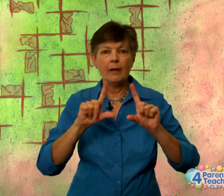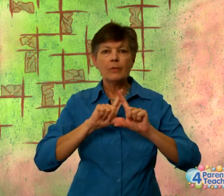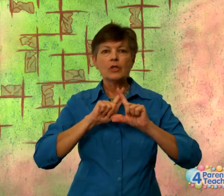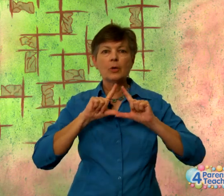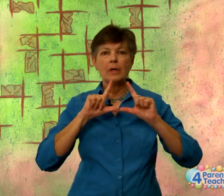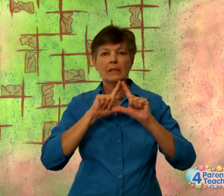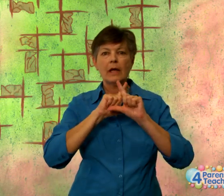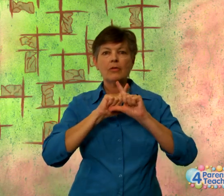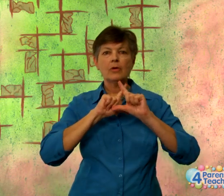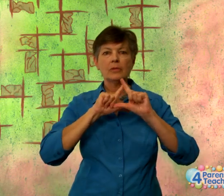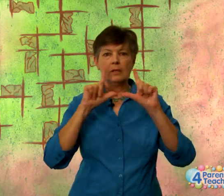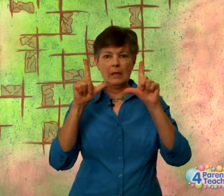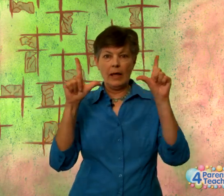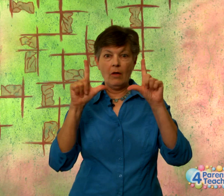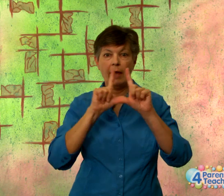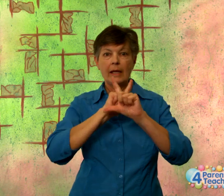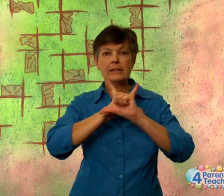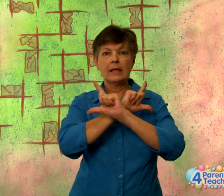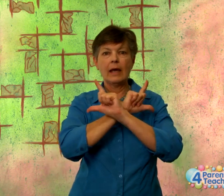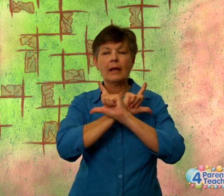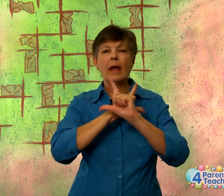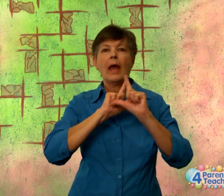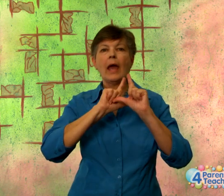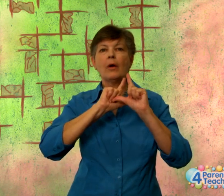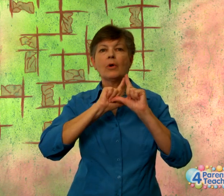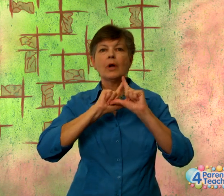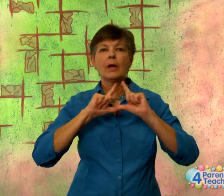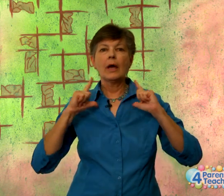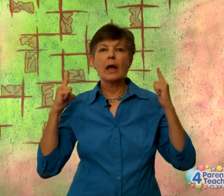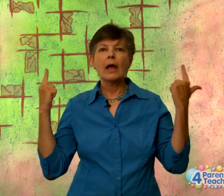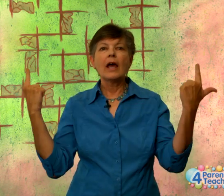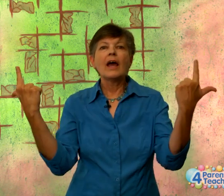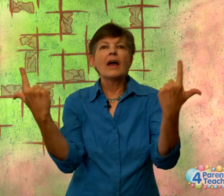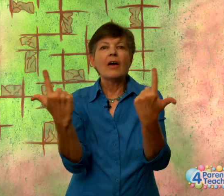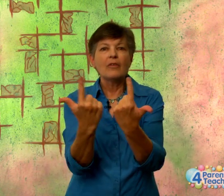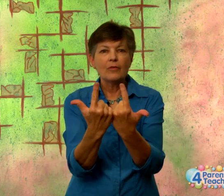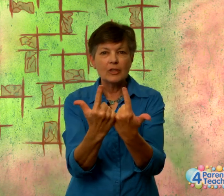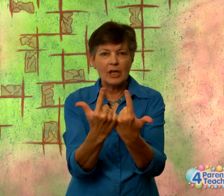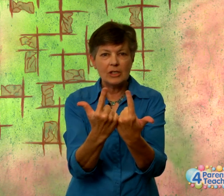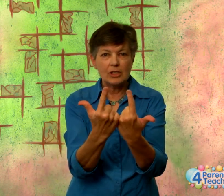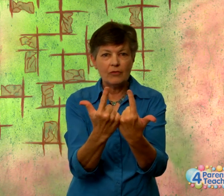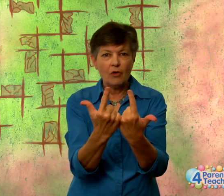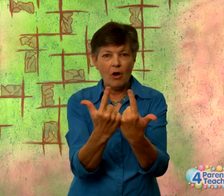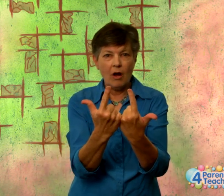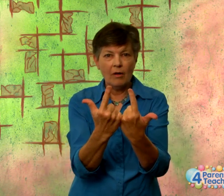So we're going to take those, the L hands again, and we're going to, justice for all.